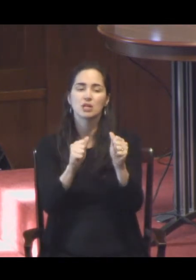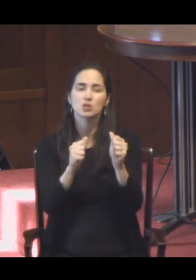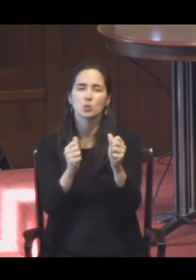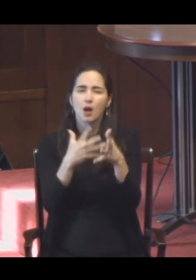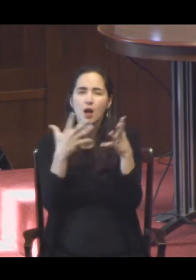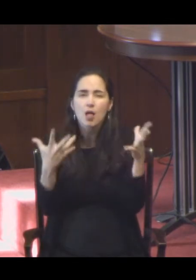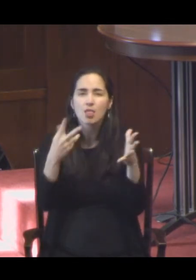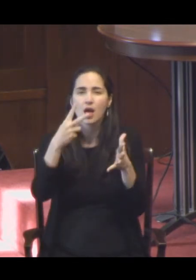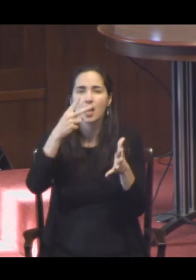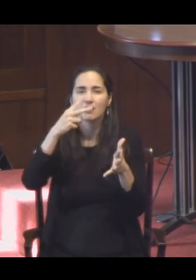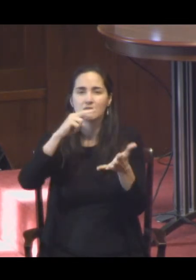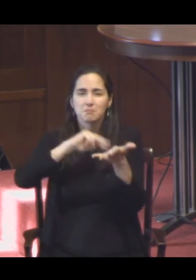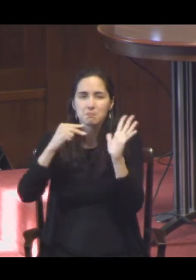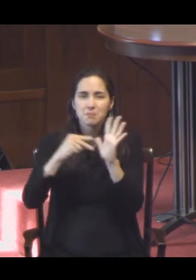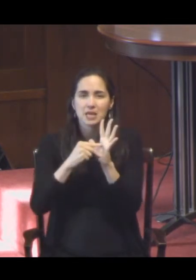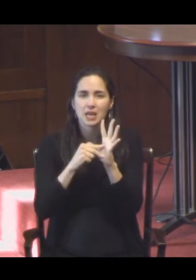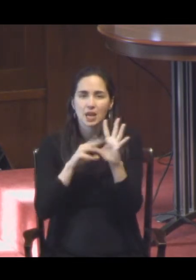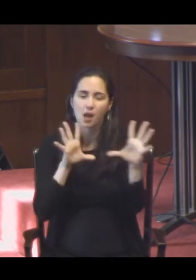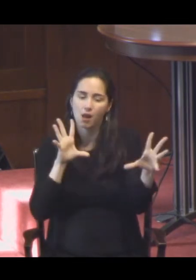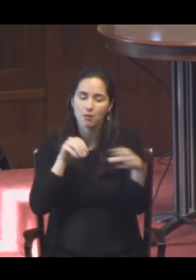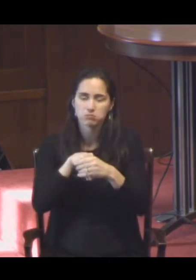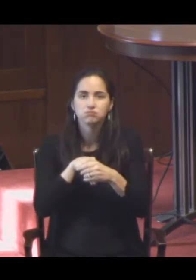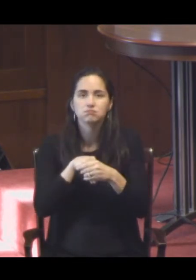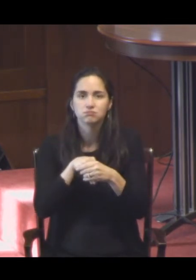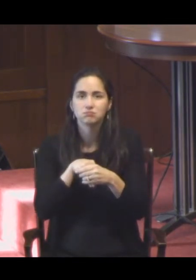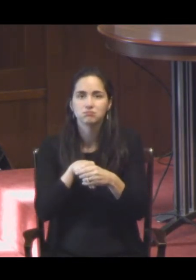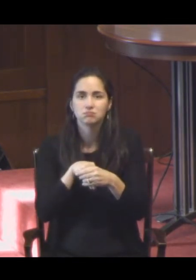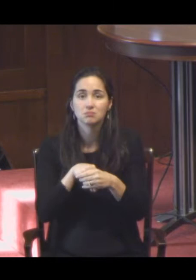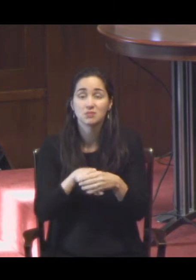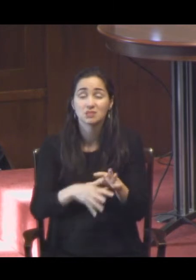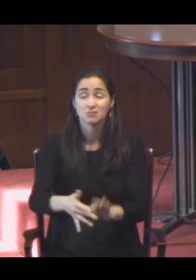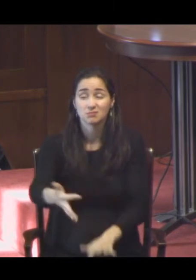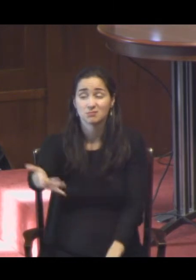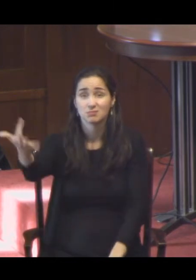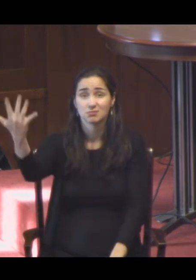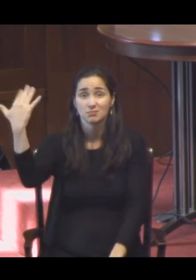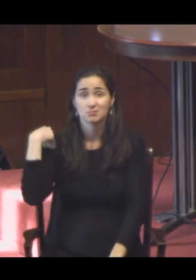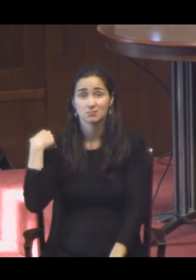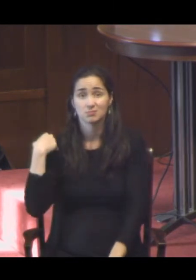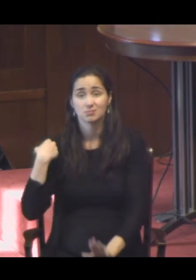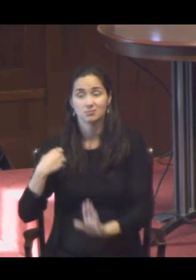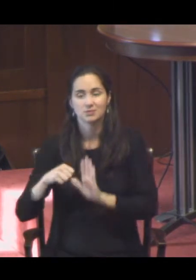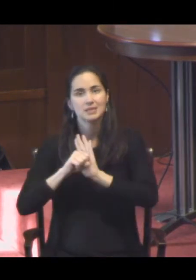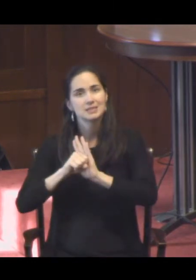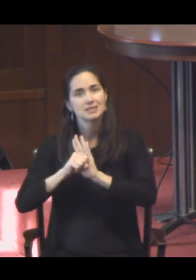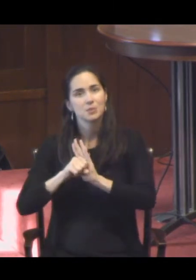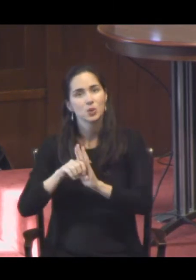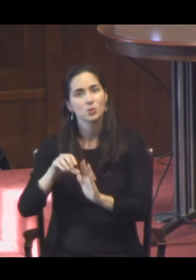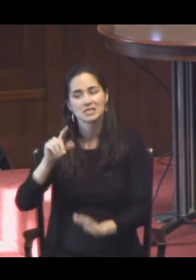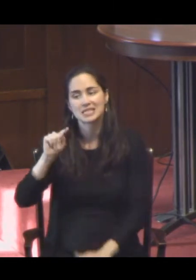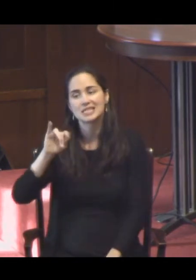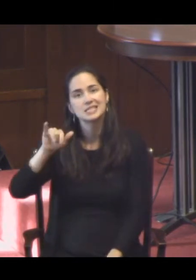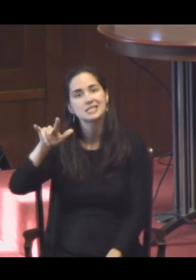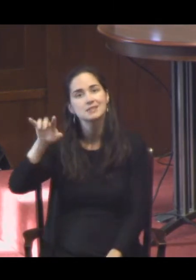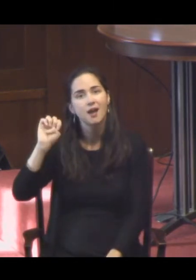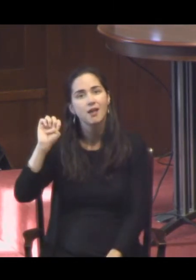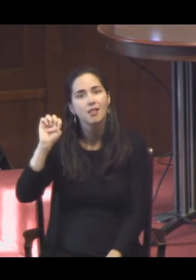one image, right? But originally, a symbol was an object. It was a little tile about the size of your thumb